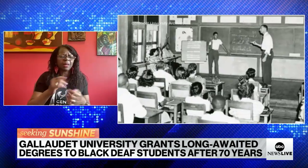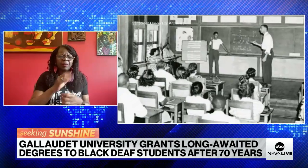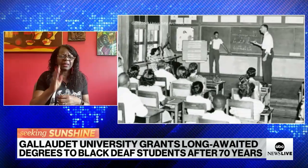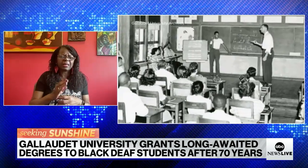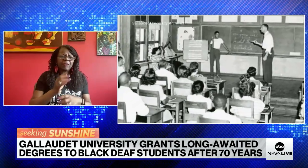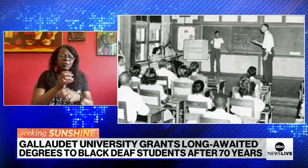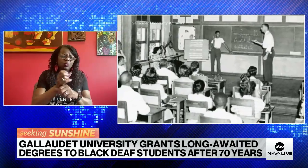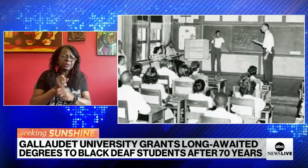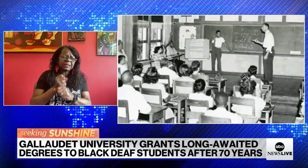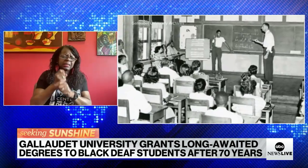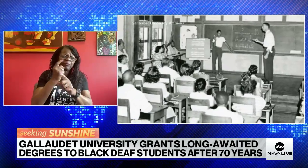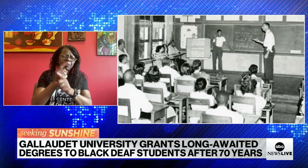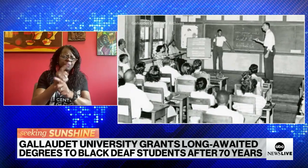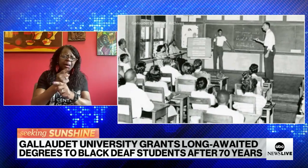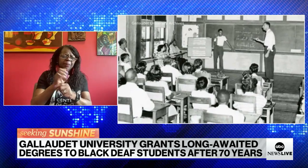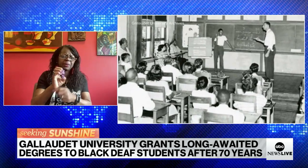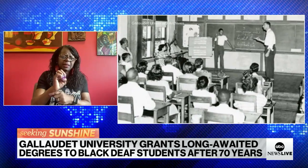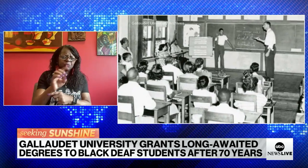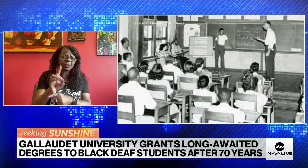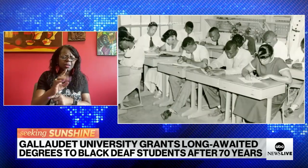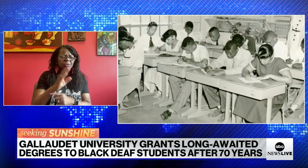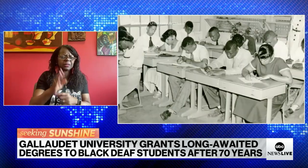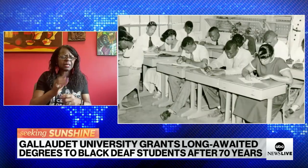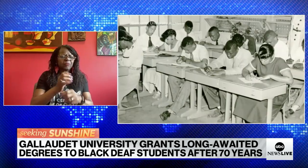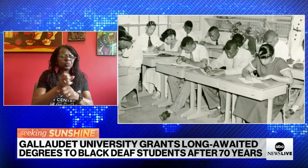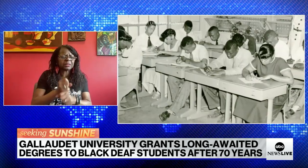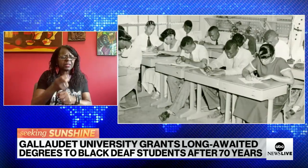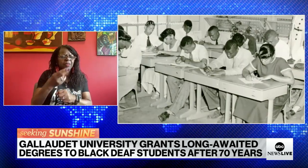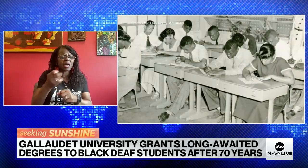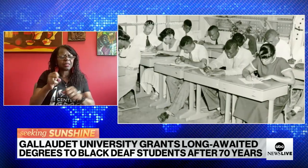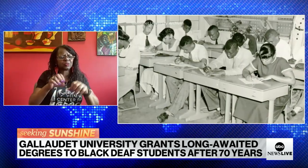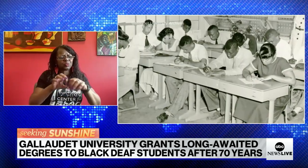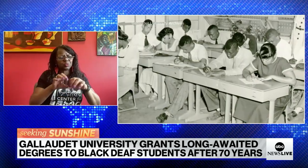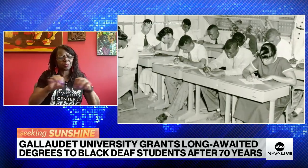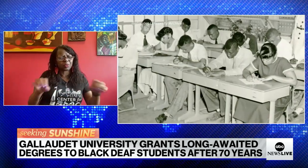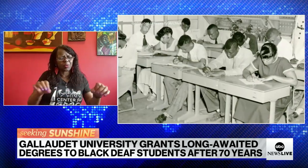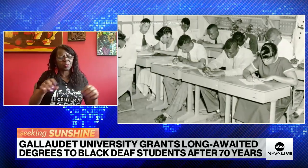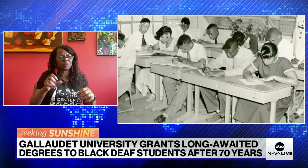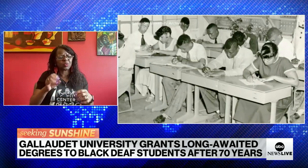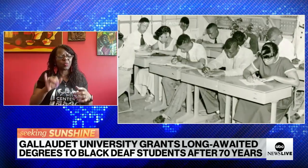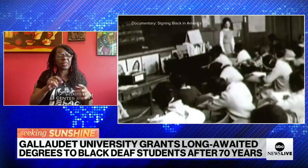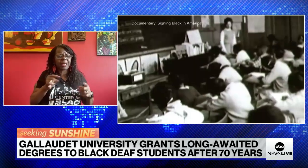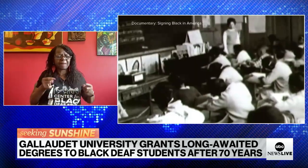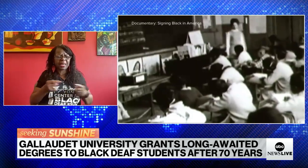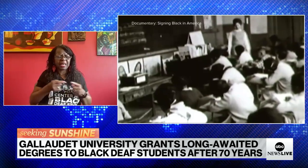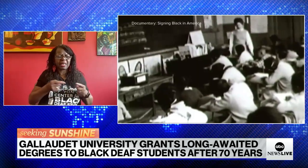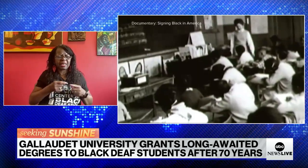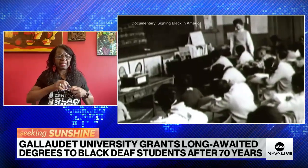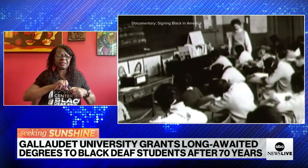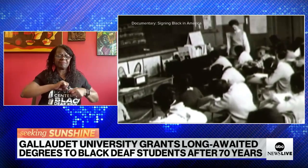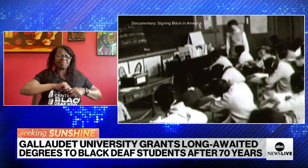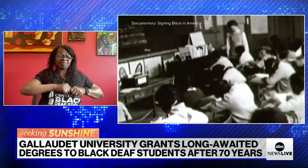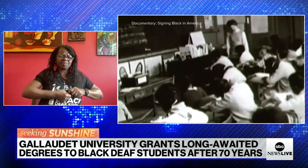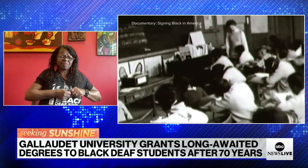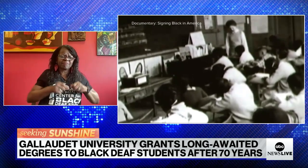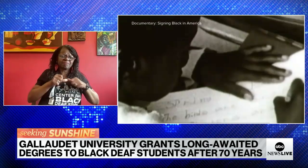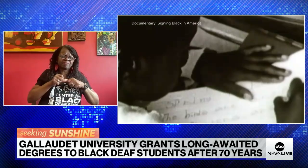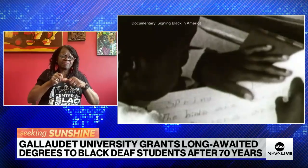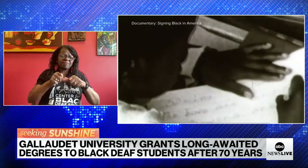1952 needed to be addressed as well. They never received their high school diploma and that